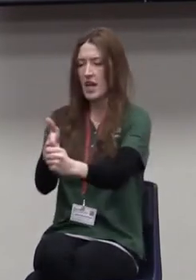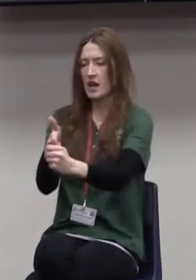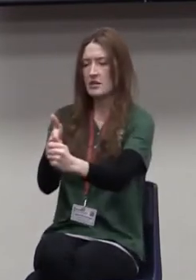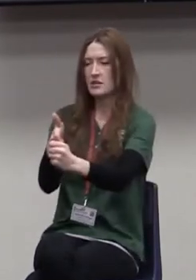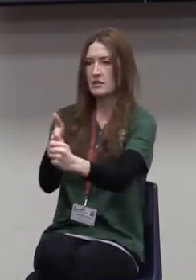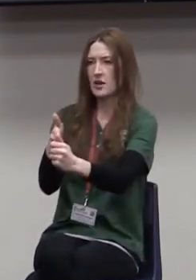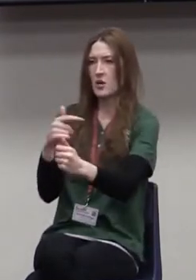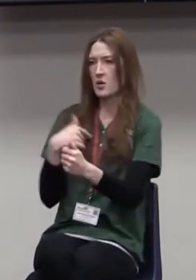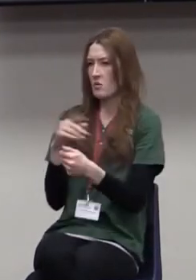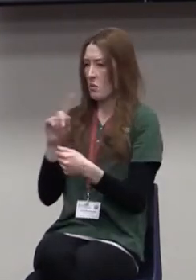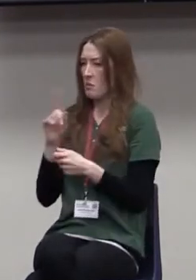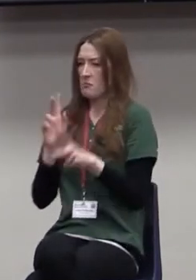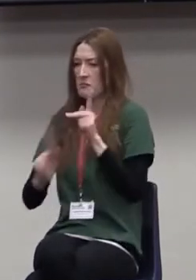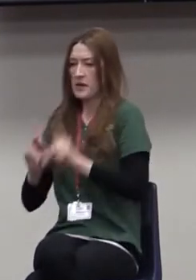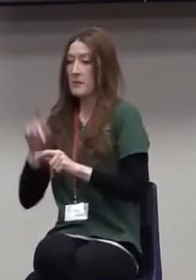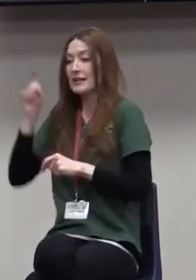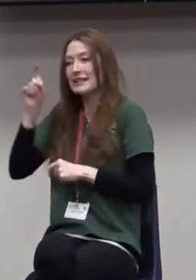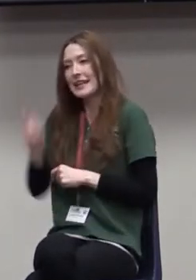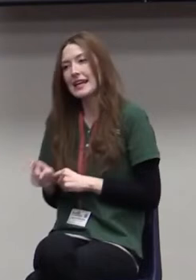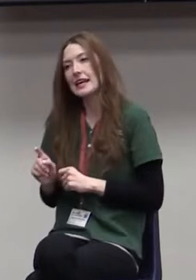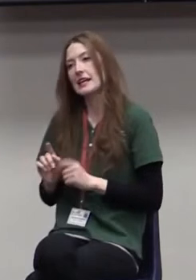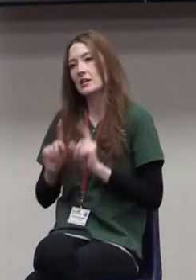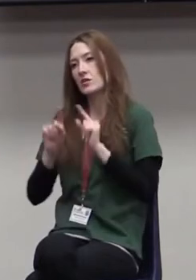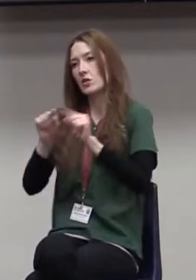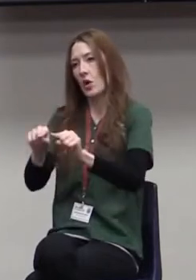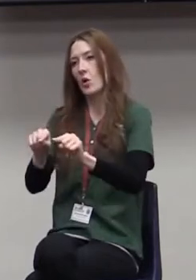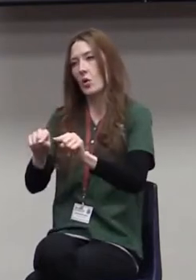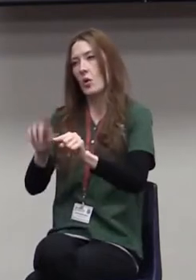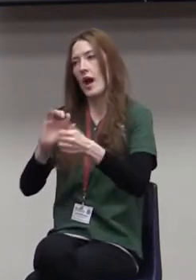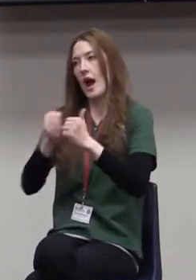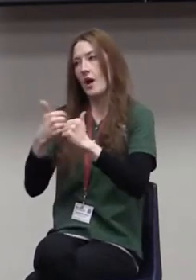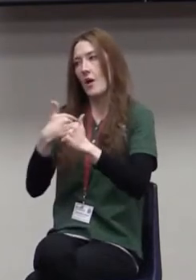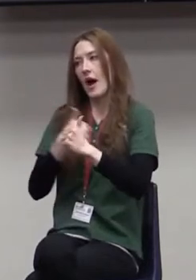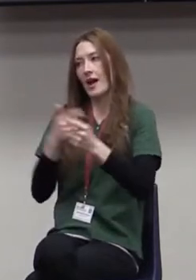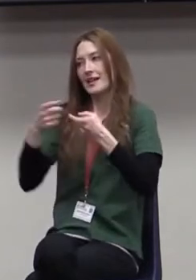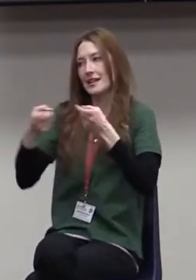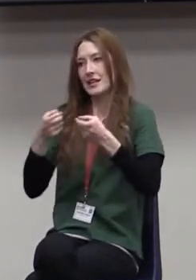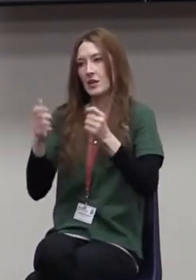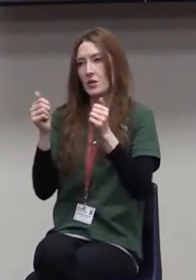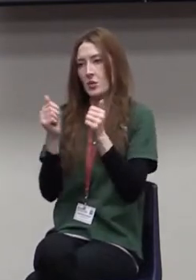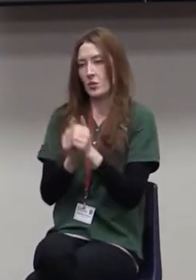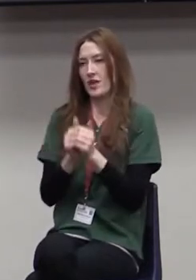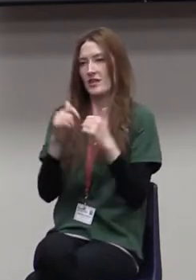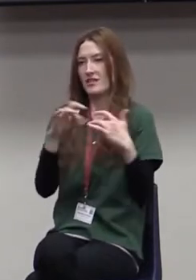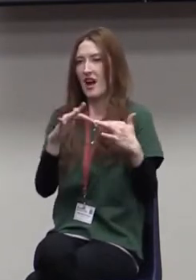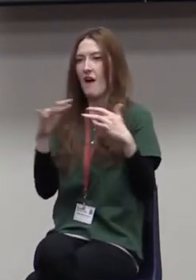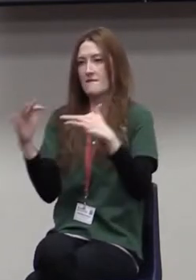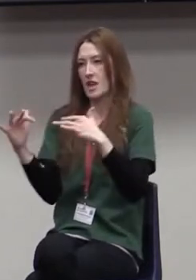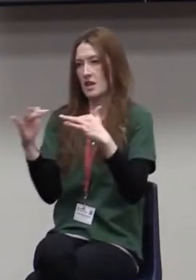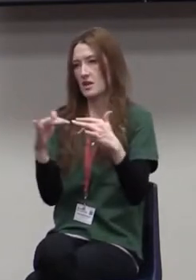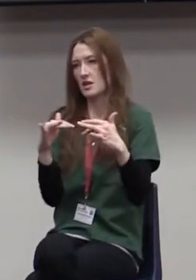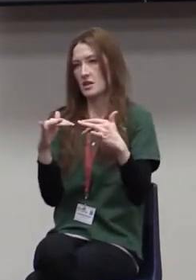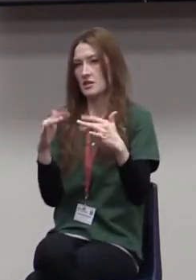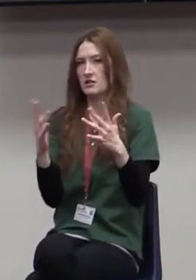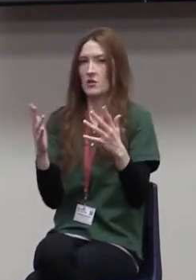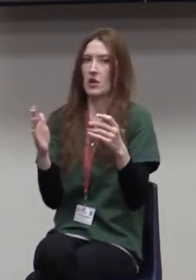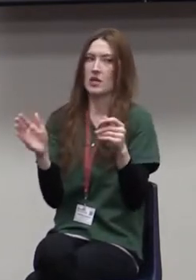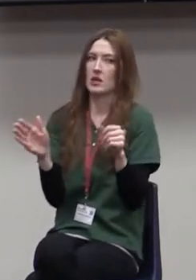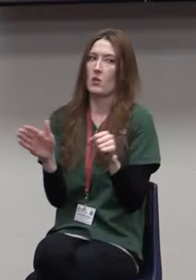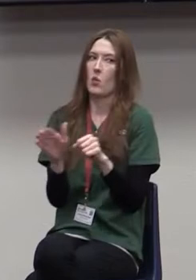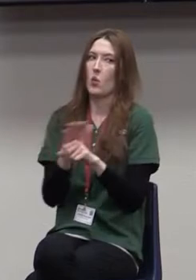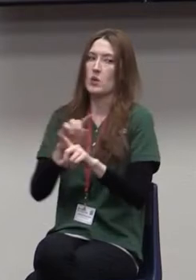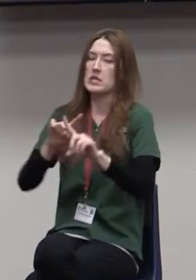want them to be, where they need to go. And how do we deal with conflict? Now, it's a whole different world